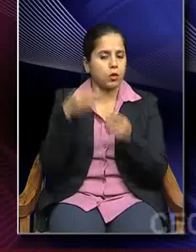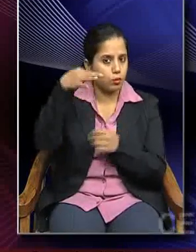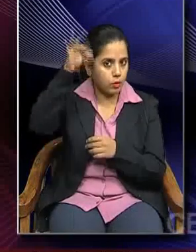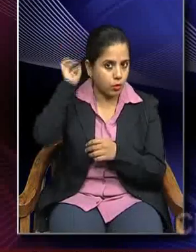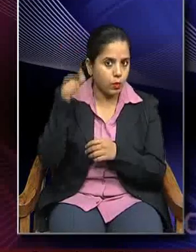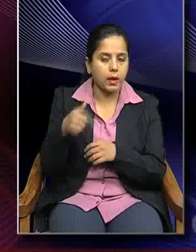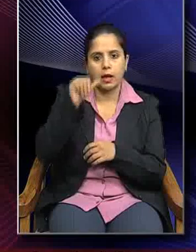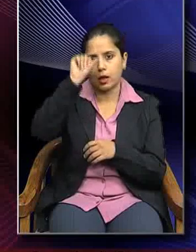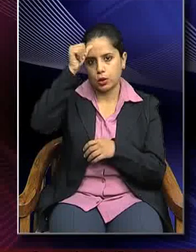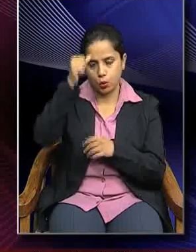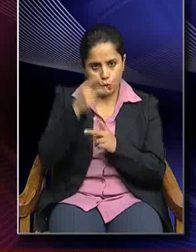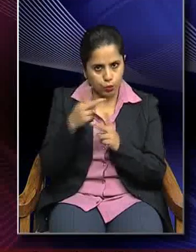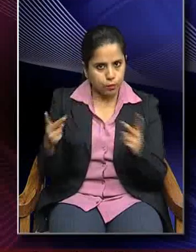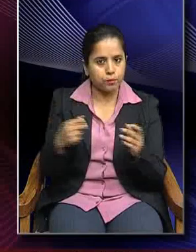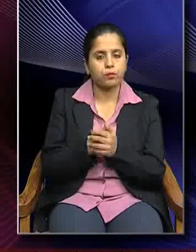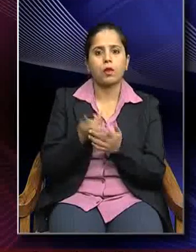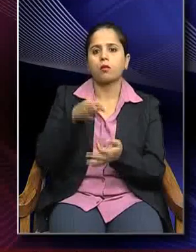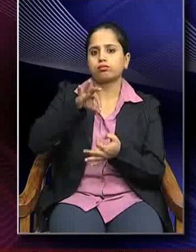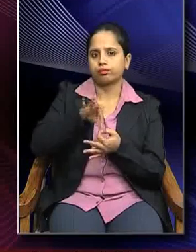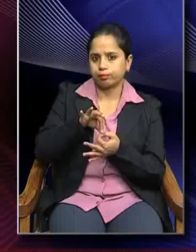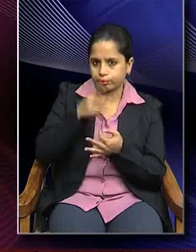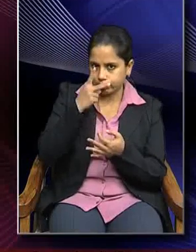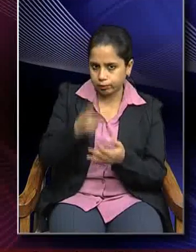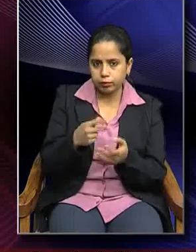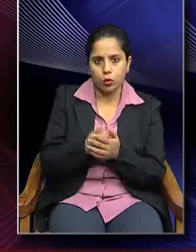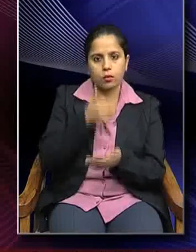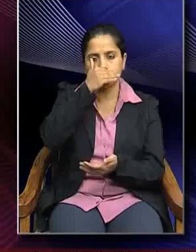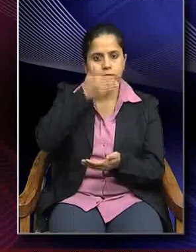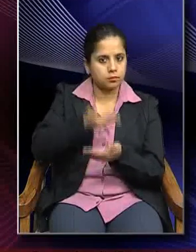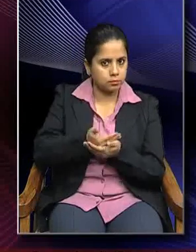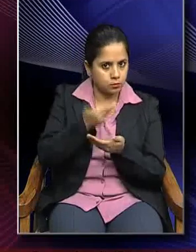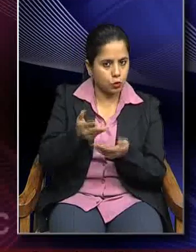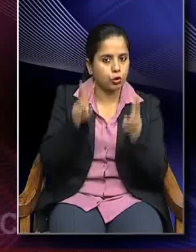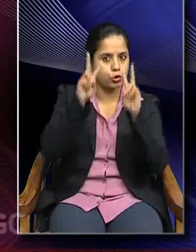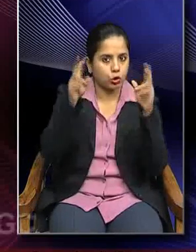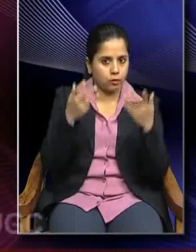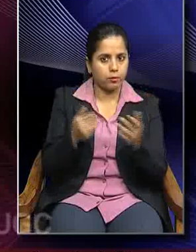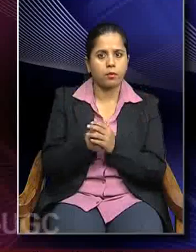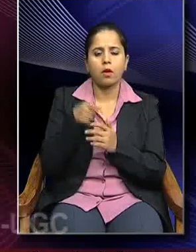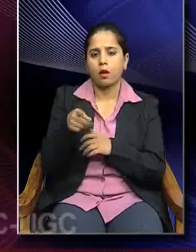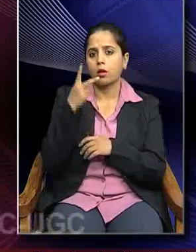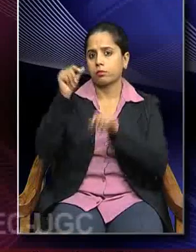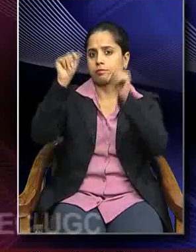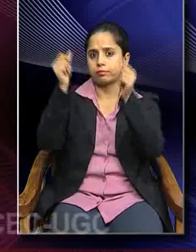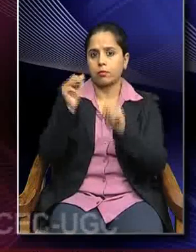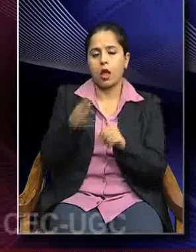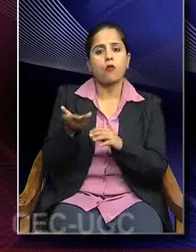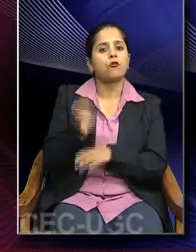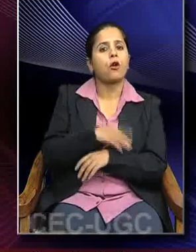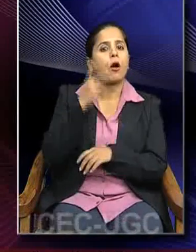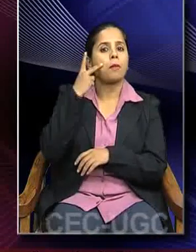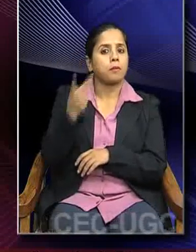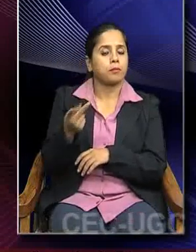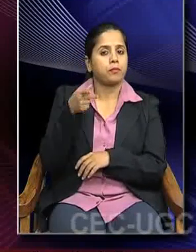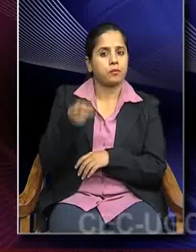Hinduism, Buddhist traditions and Jain themes. So, idols from the